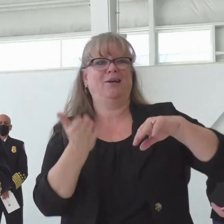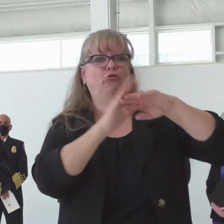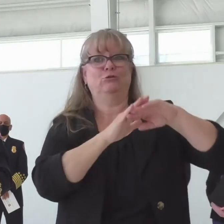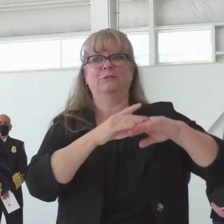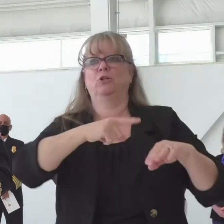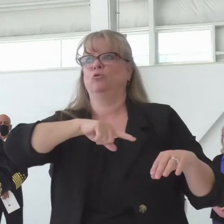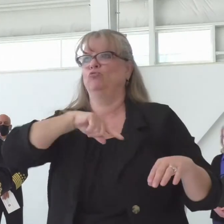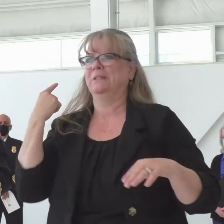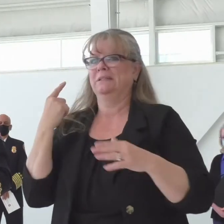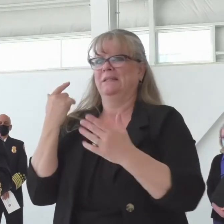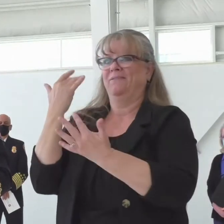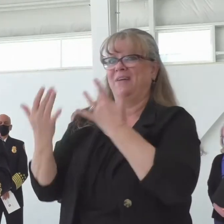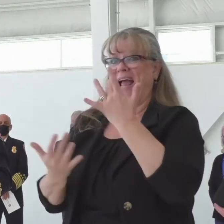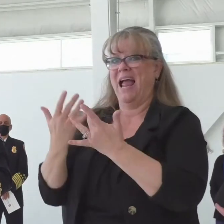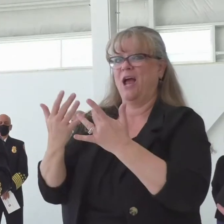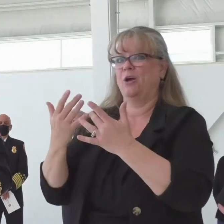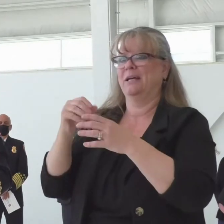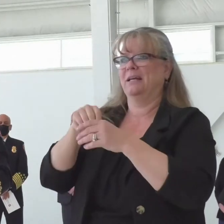southeast Colorado.